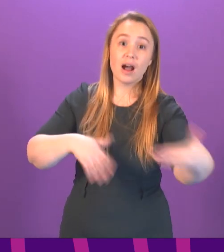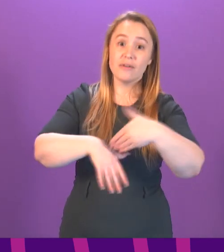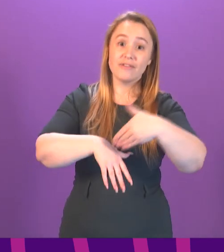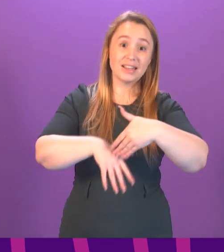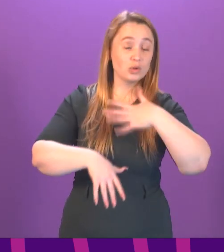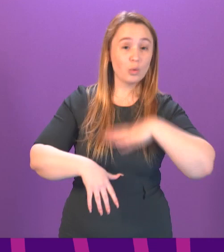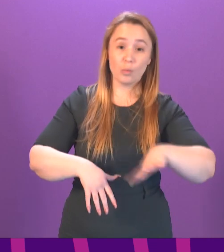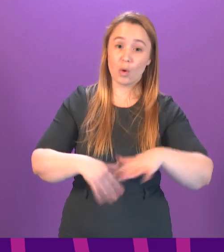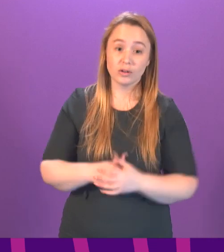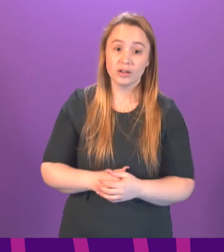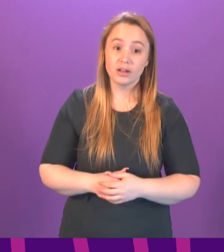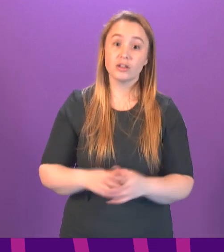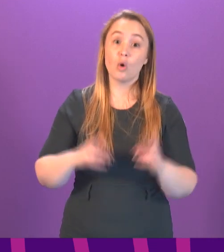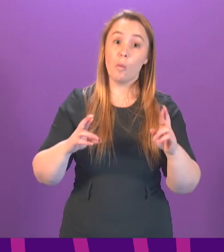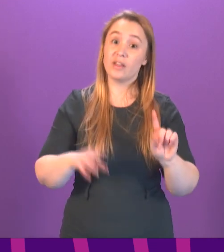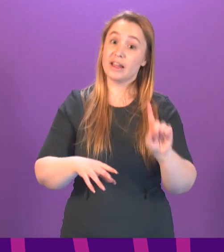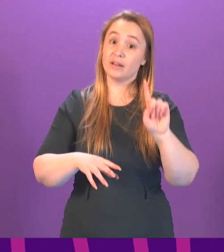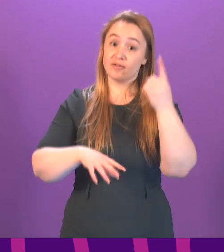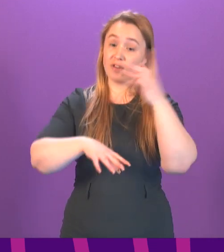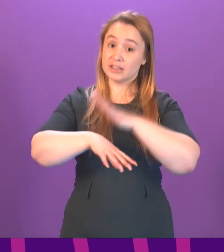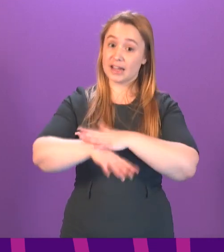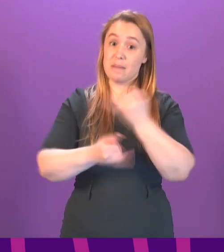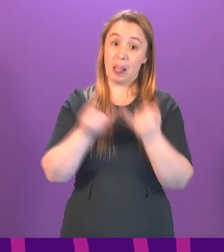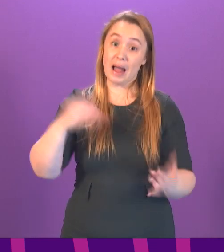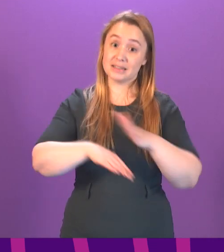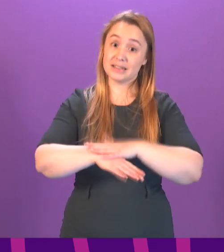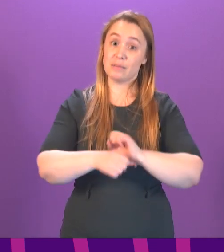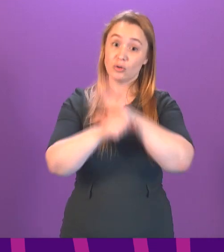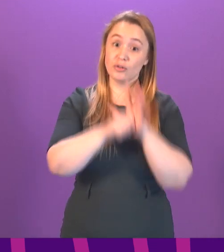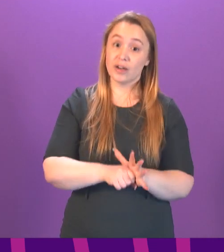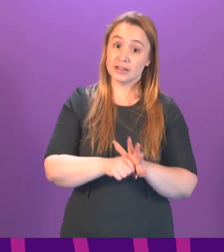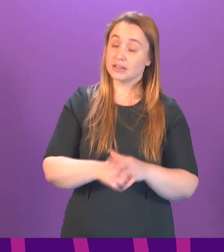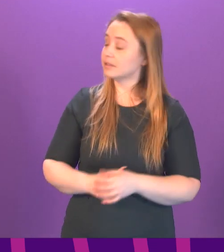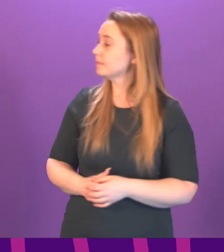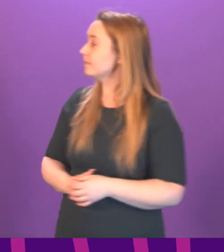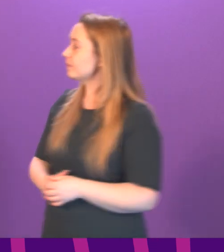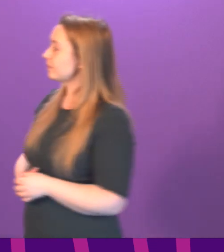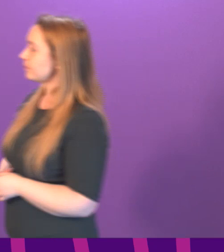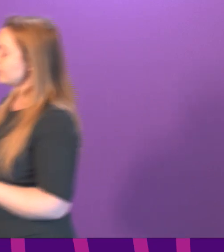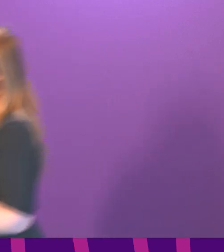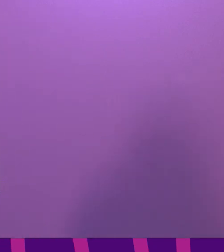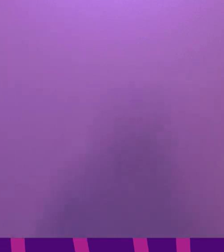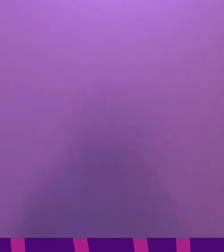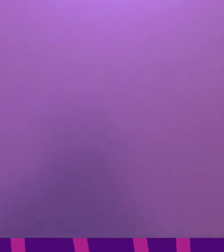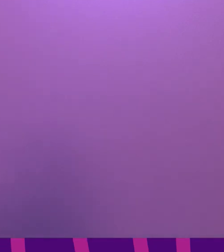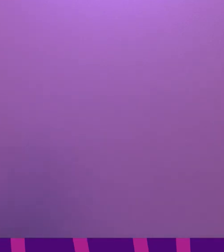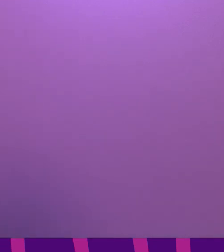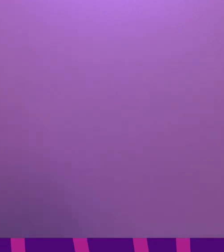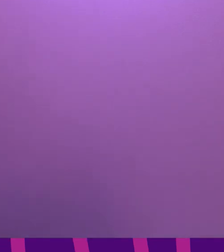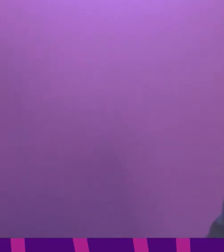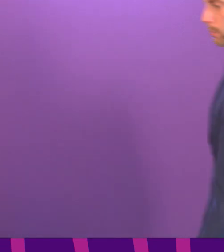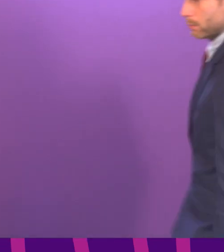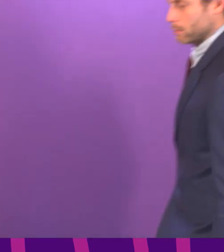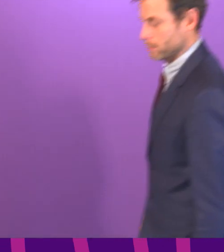the hopefully once in a century pandemic that we are unfortunate enough to be living through. Thank you. Question number six, Jamie